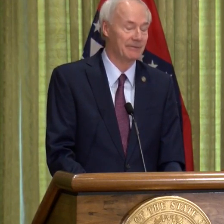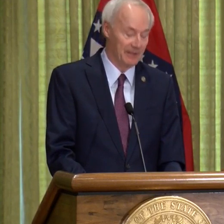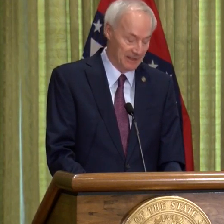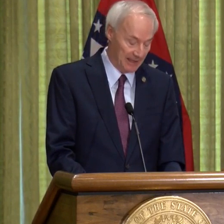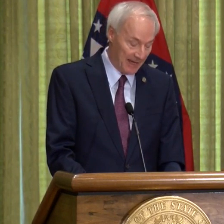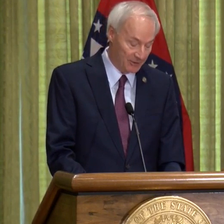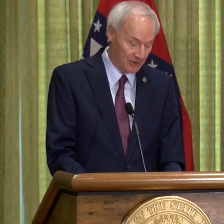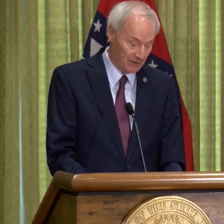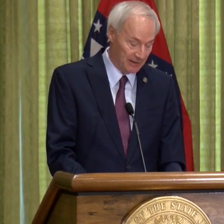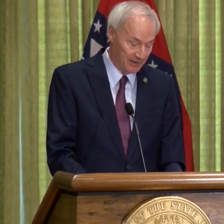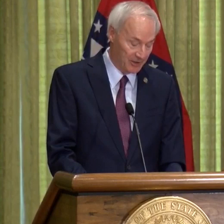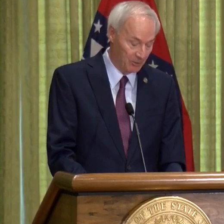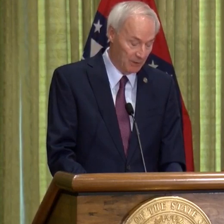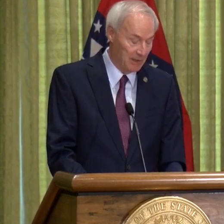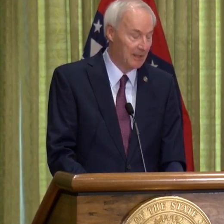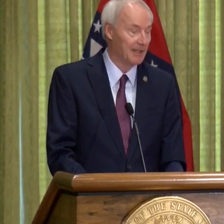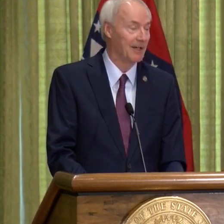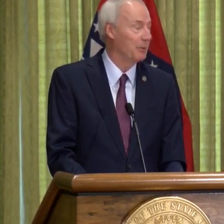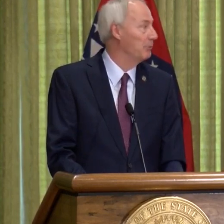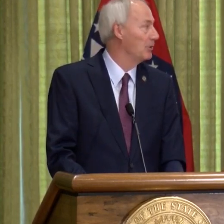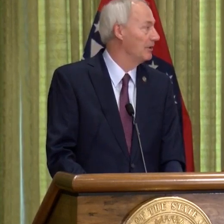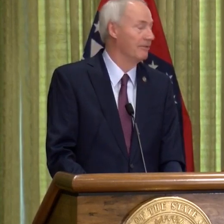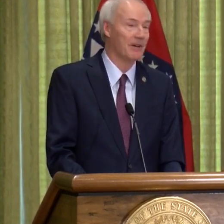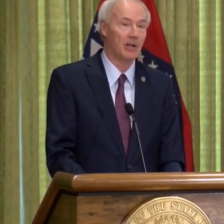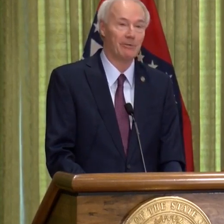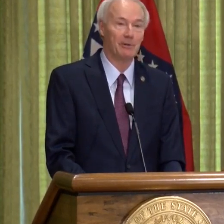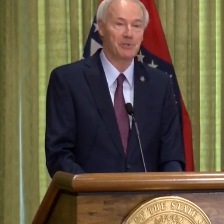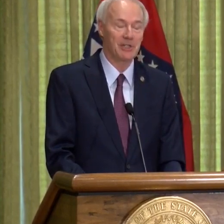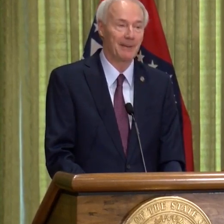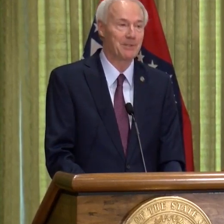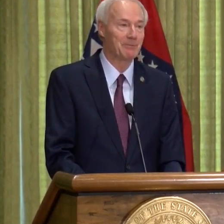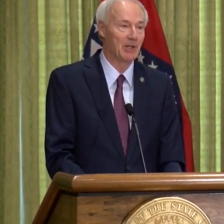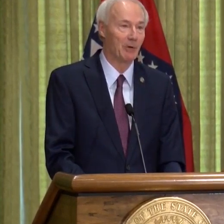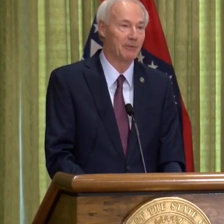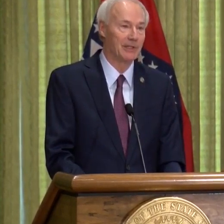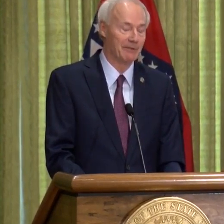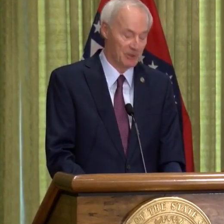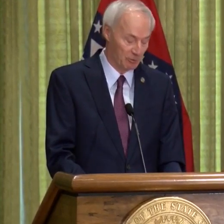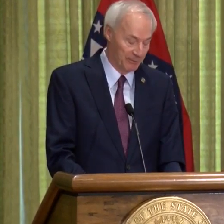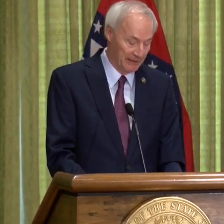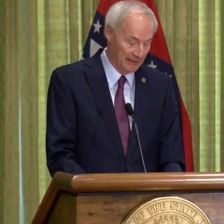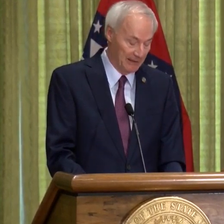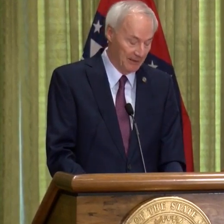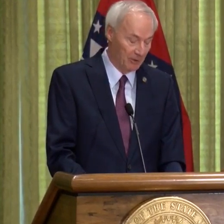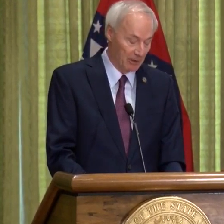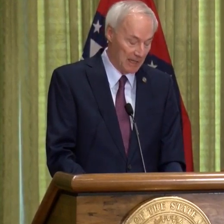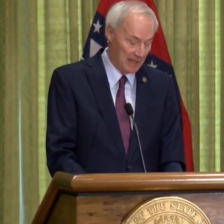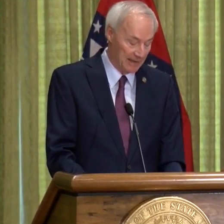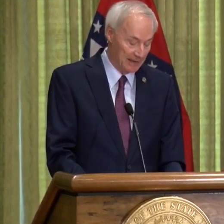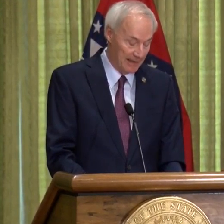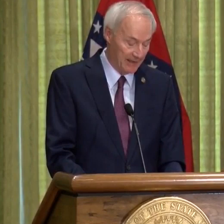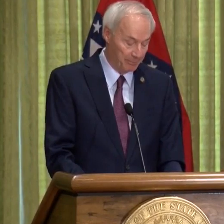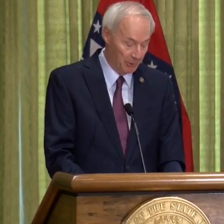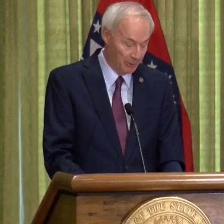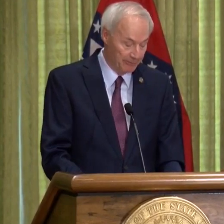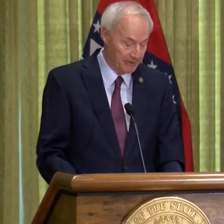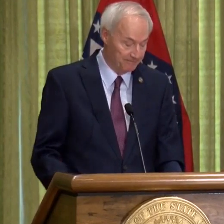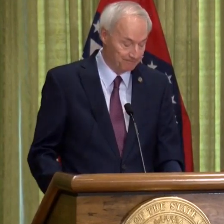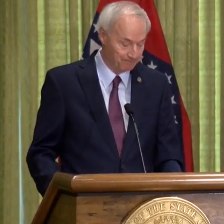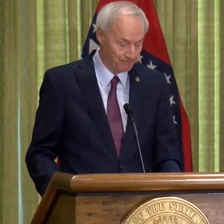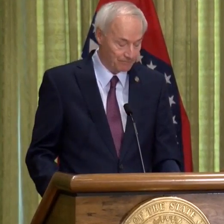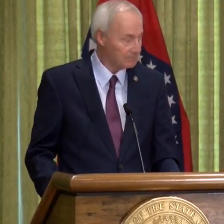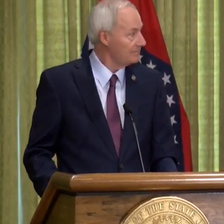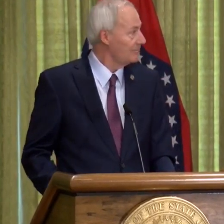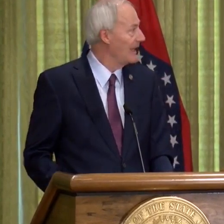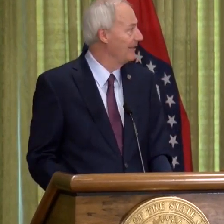Legislative Council. And so we will follow those steps, but hopefully this will be online and approved.